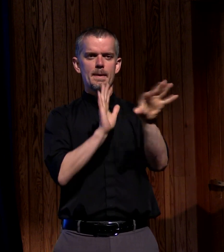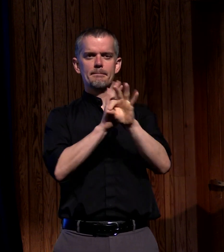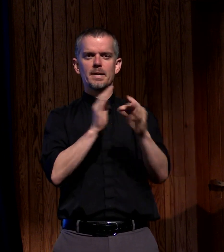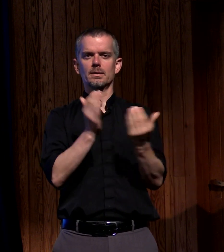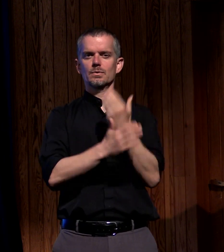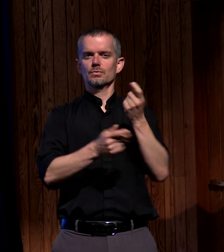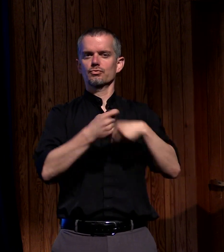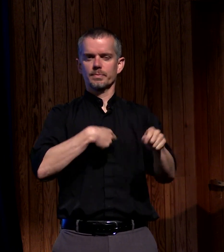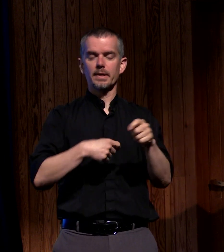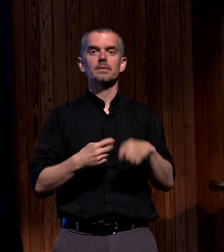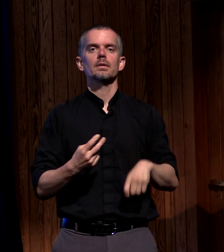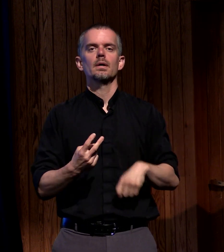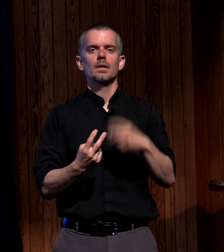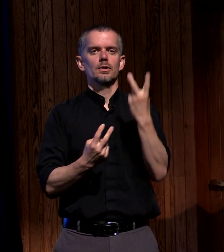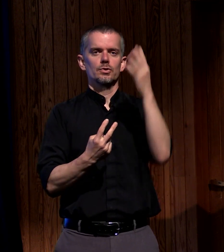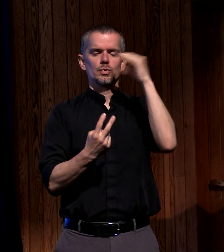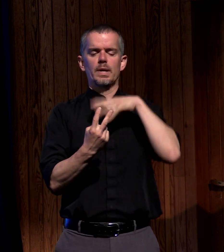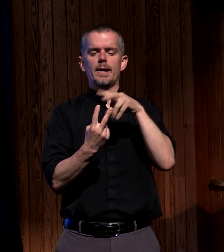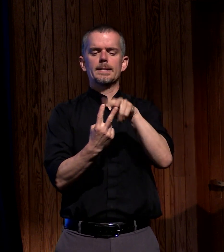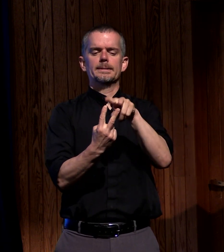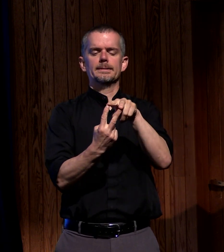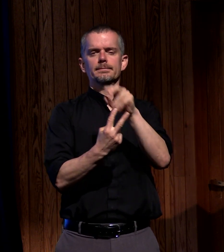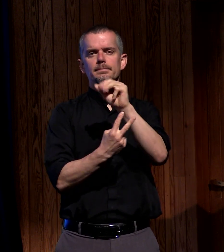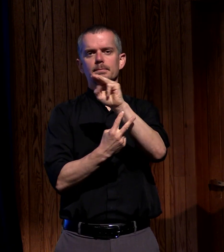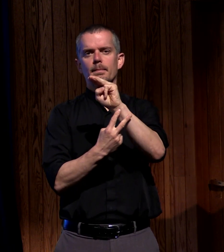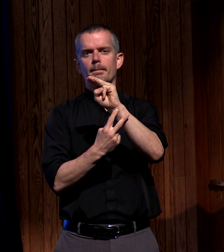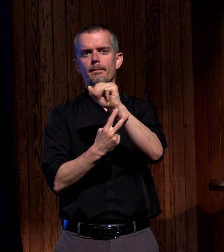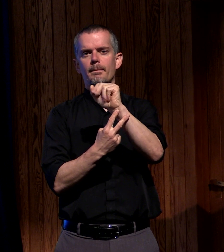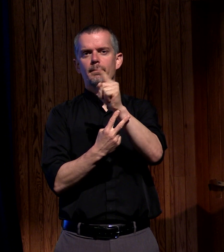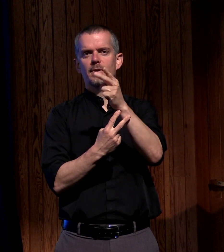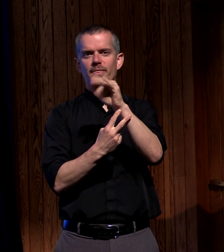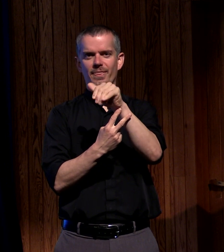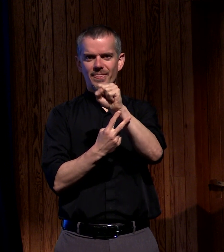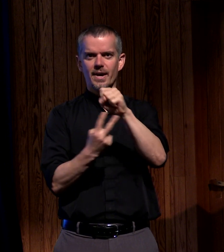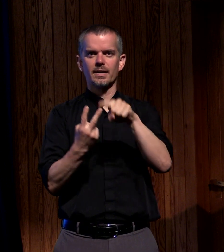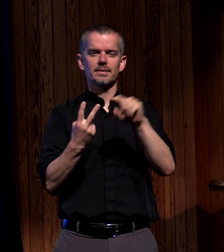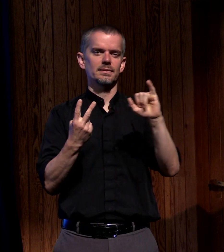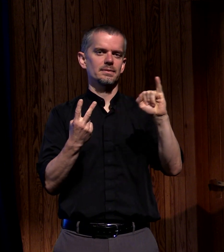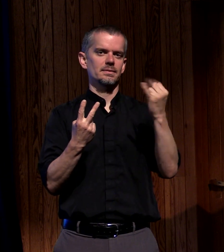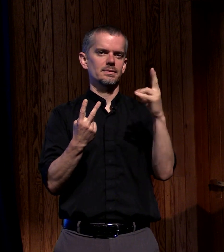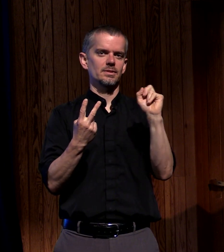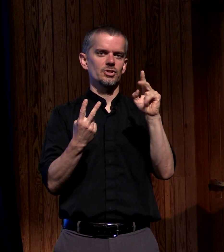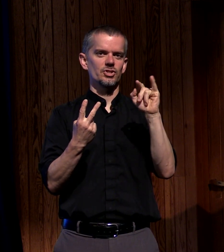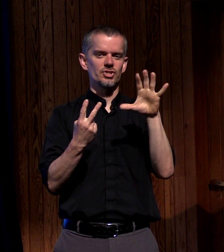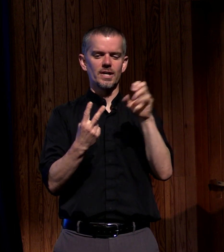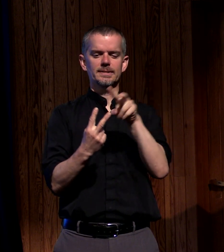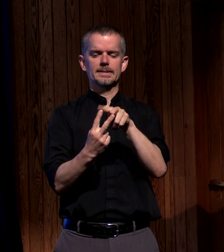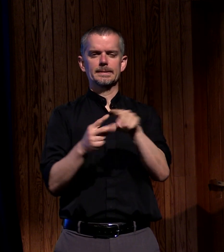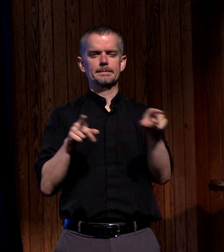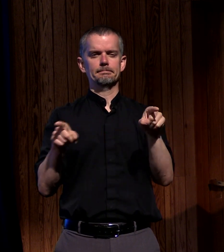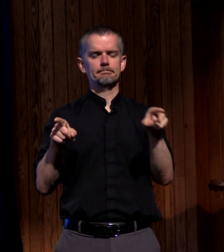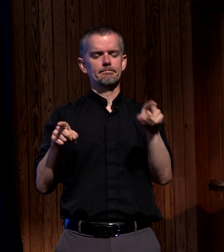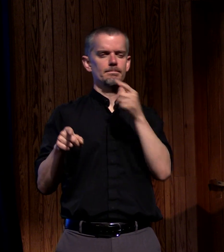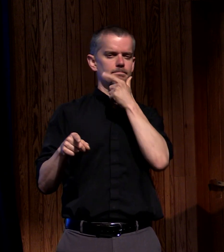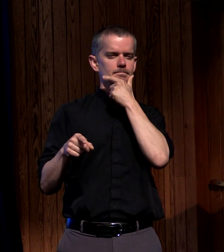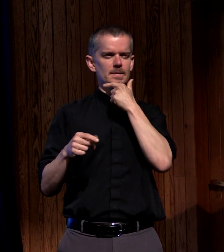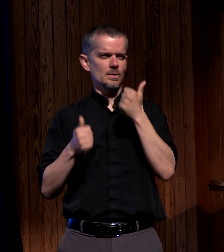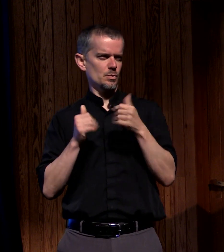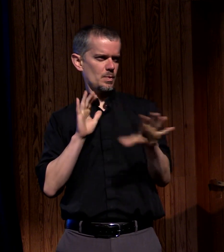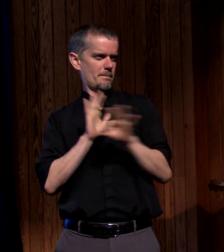which one of these guys do we choose and they don't yet have the Holy Spirit to bring that level of discernment so they cast lots they toss the